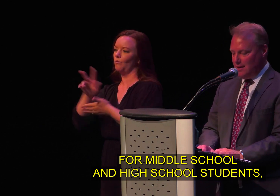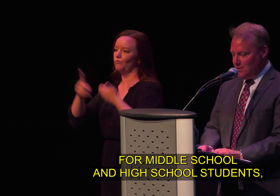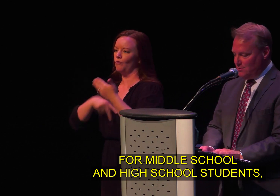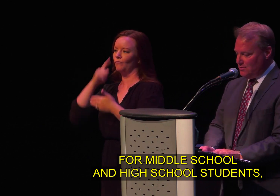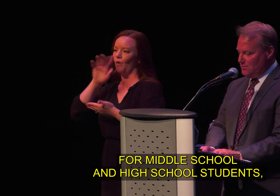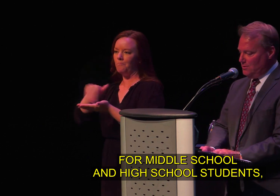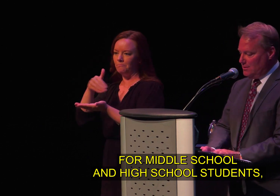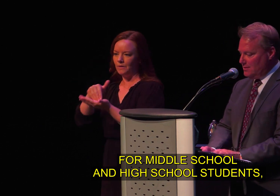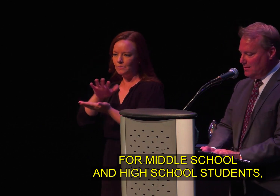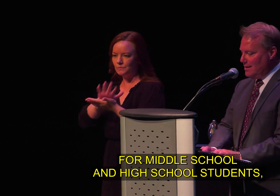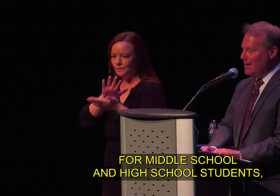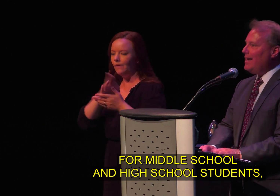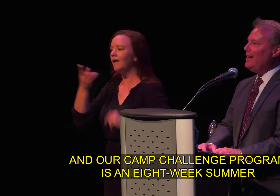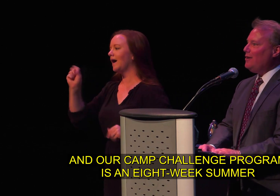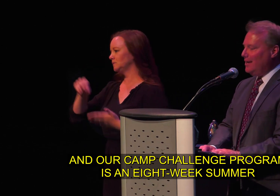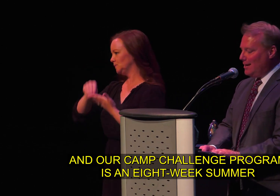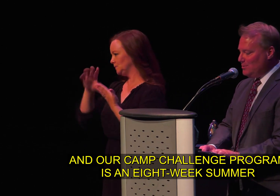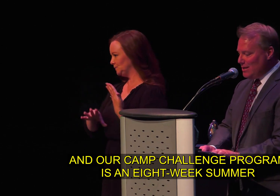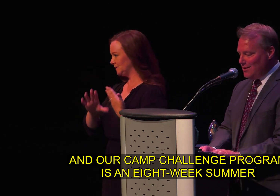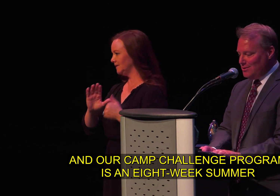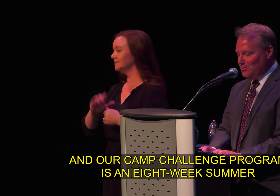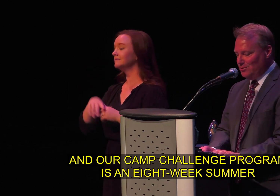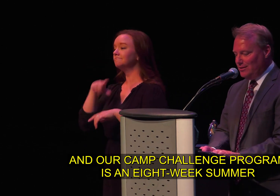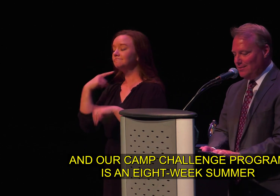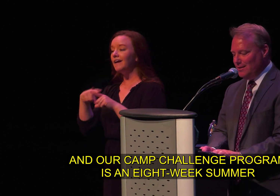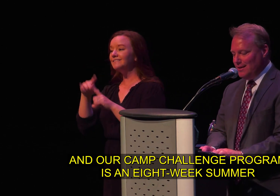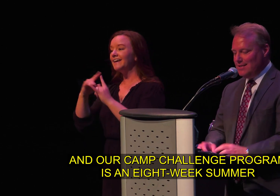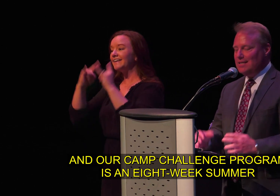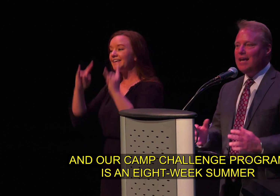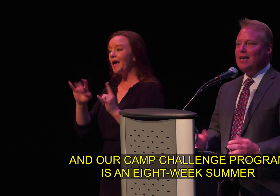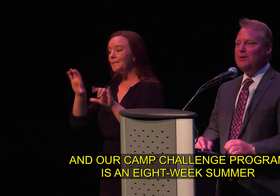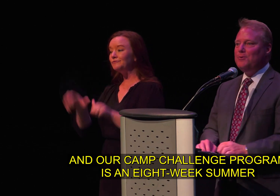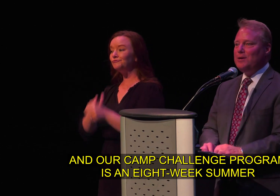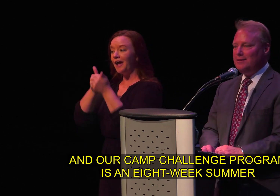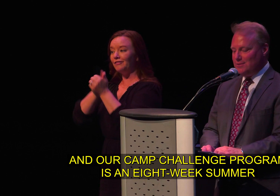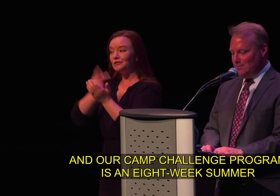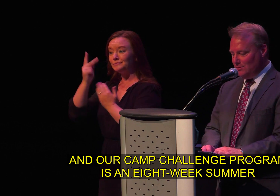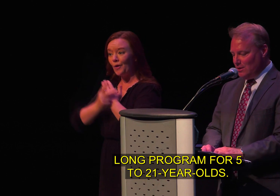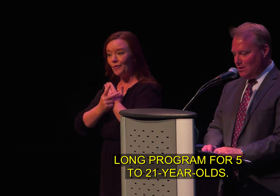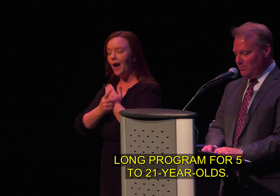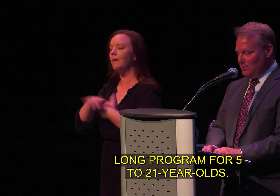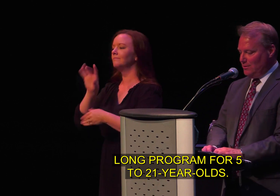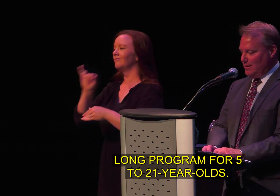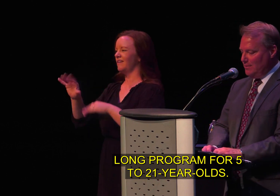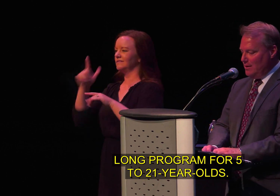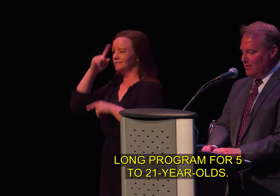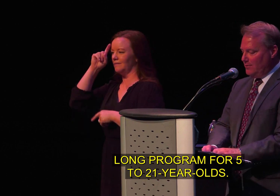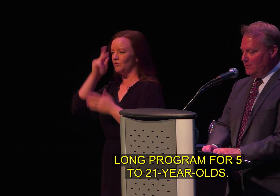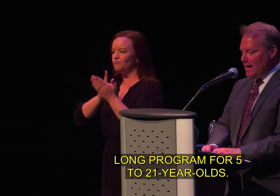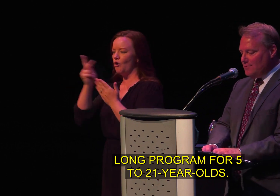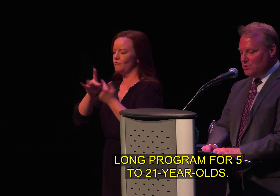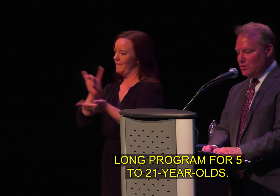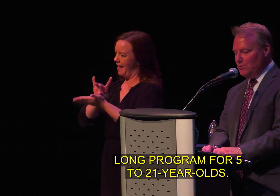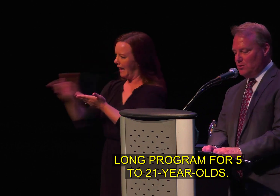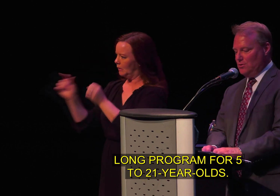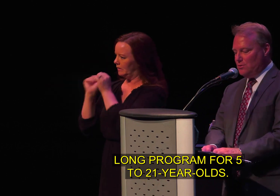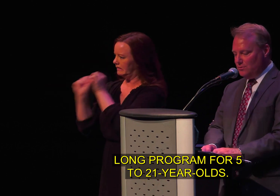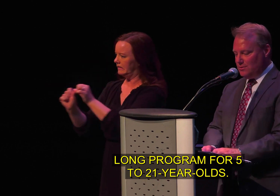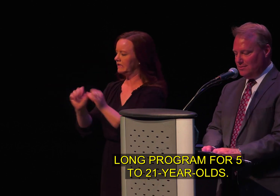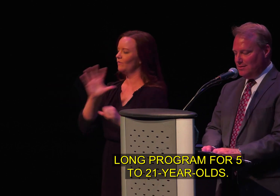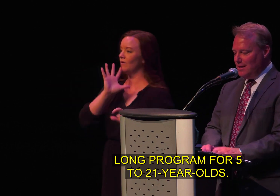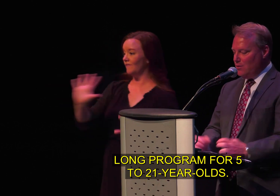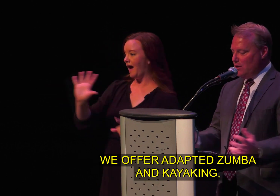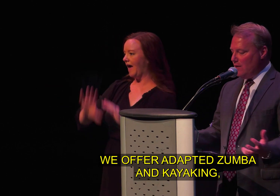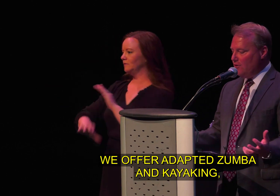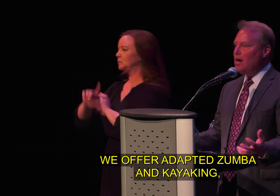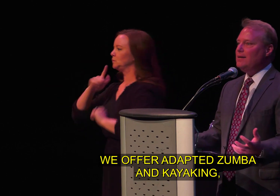and high school students and our camp challenge program is an eight-week summer long program for five to 21 year